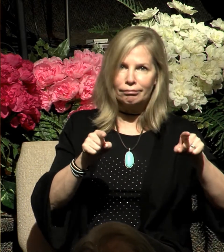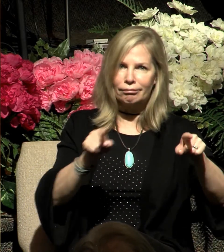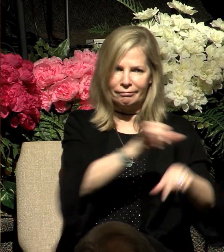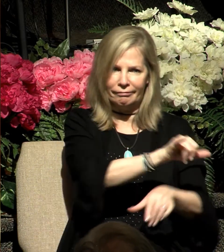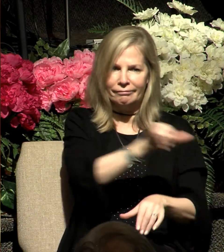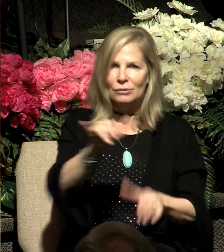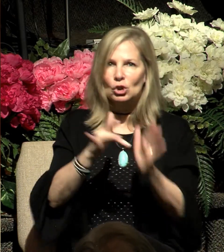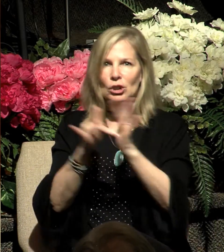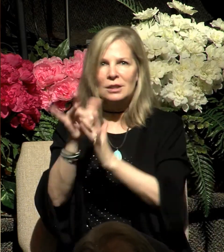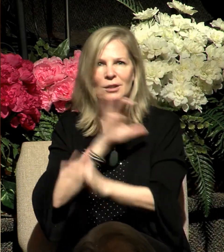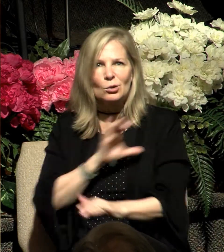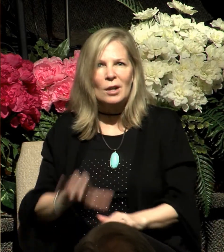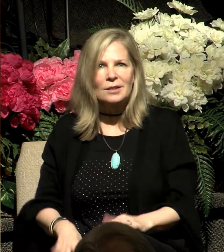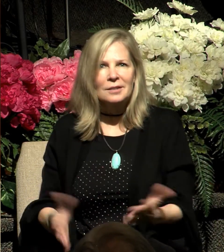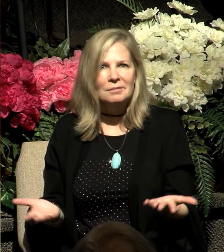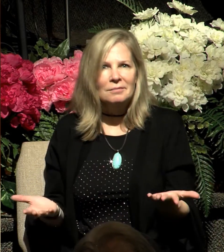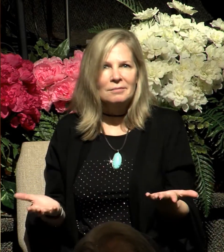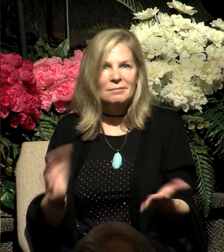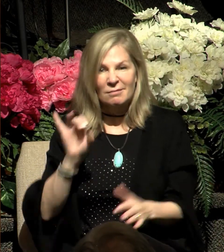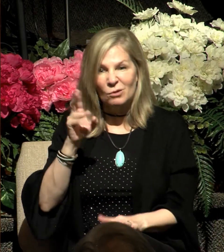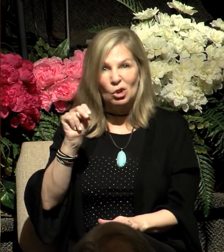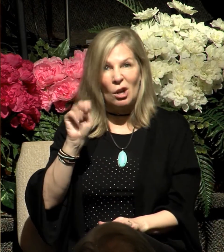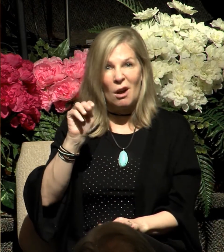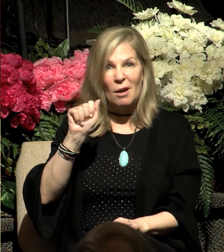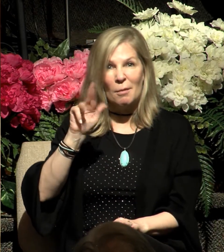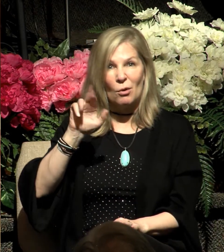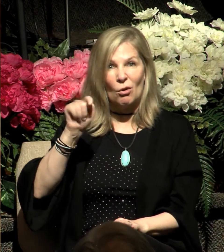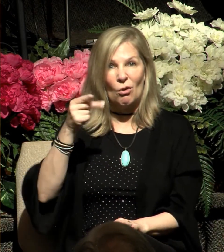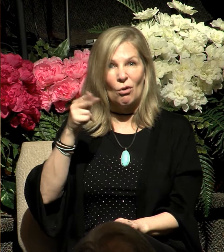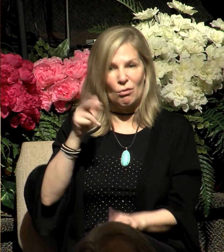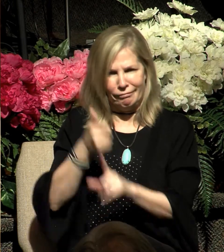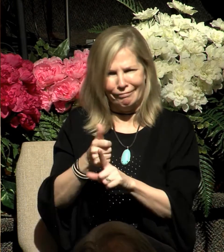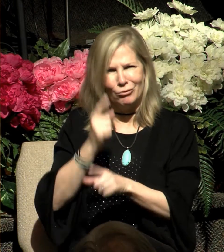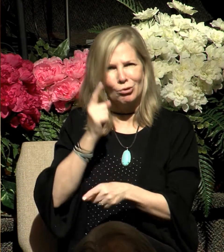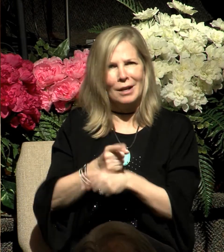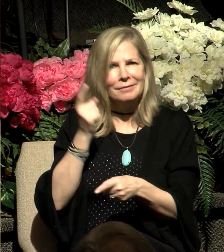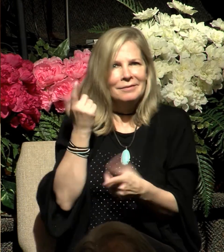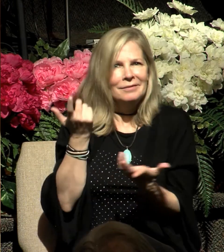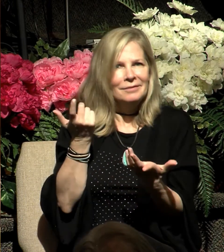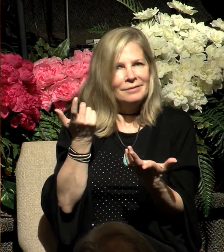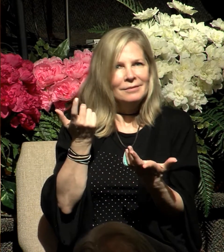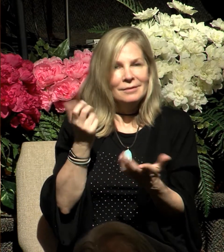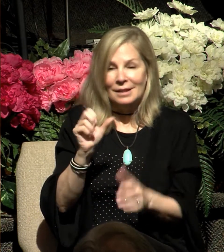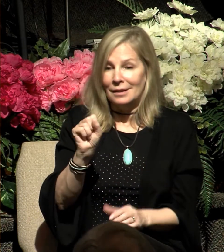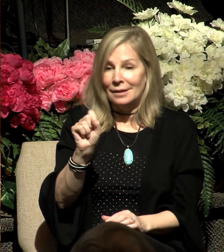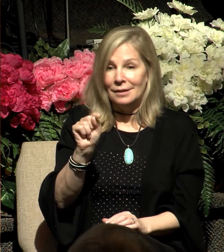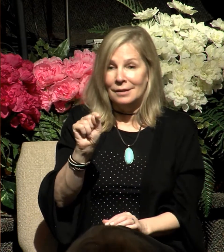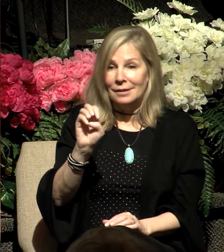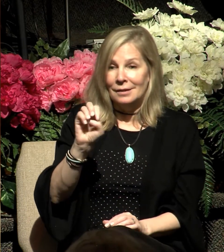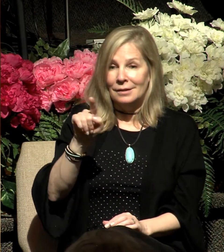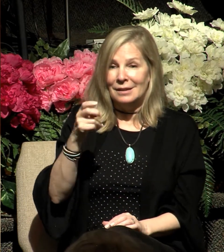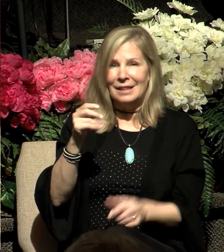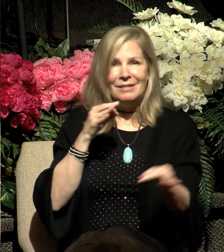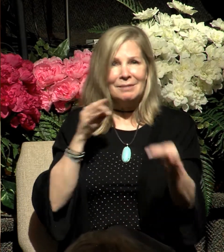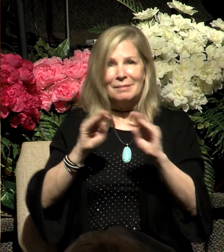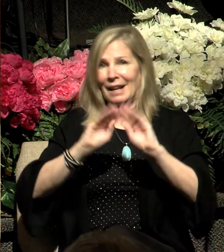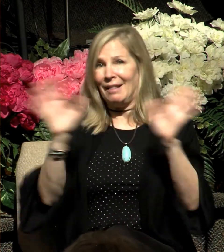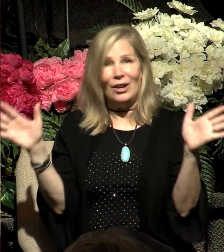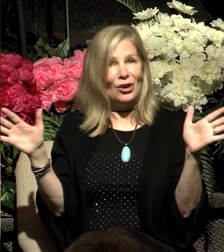Christ. He's absolutely right. So Stephen has made it abundantly clear that Moses was rejected by the